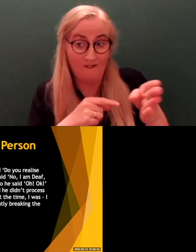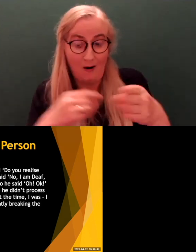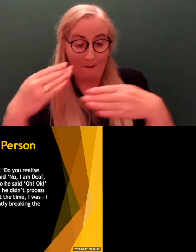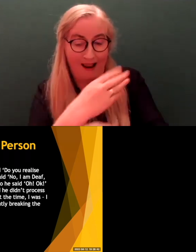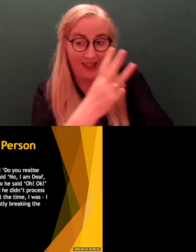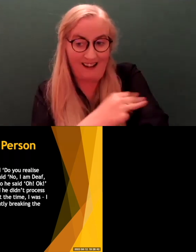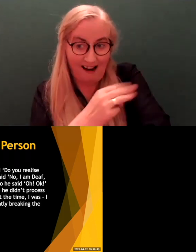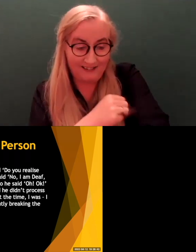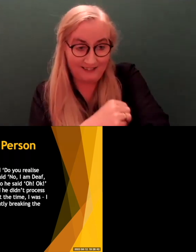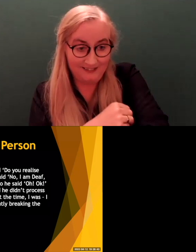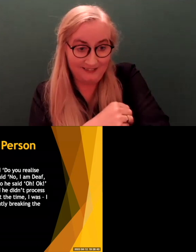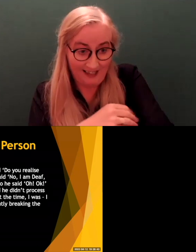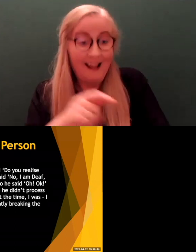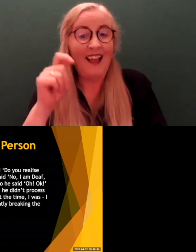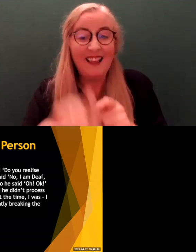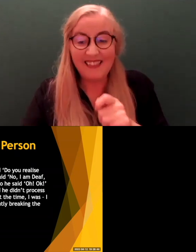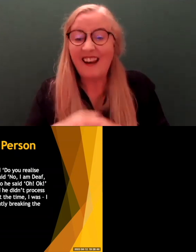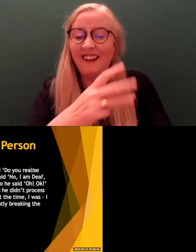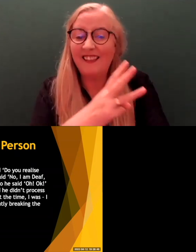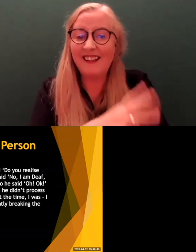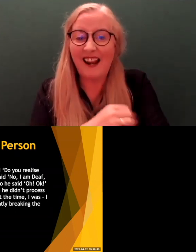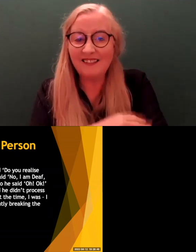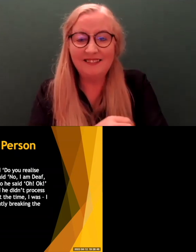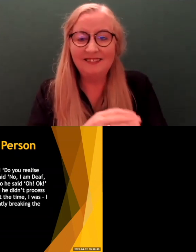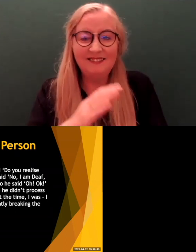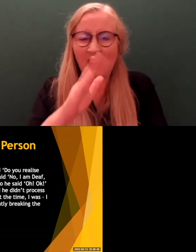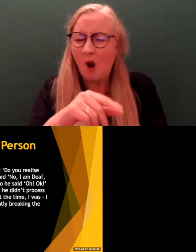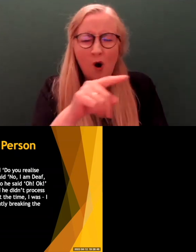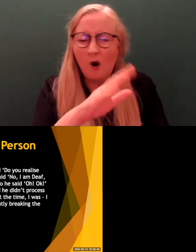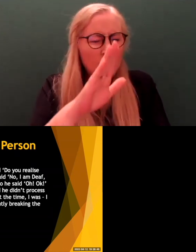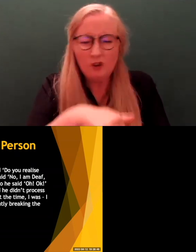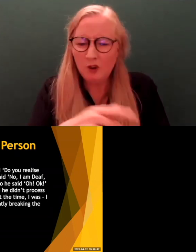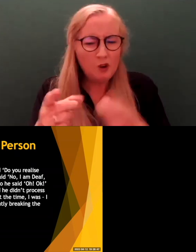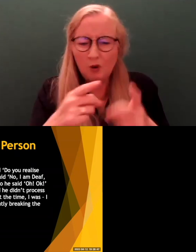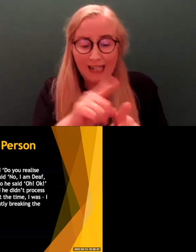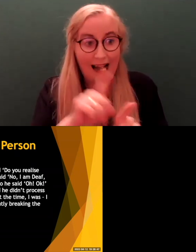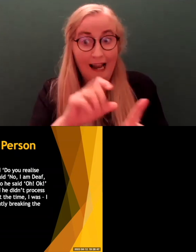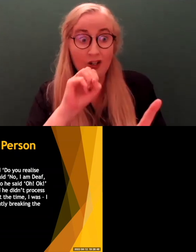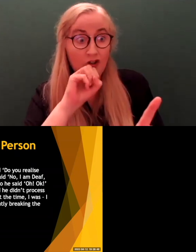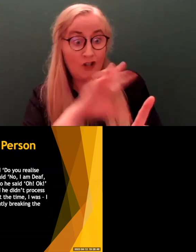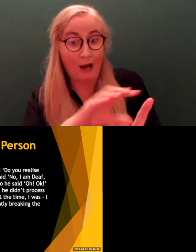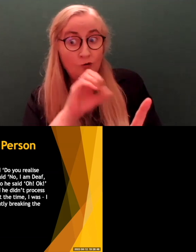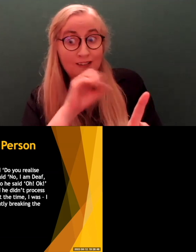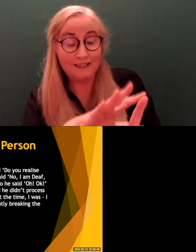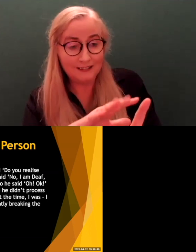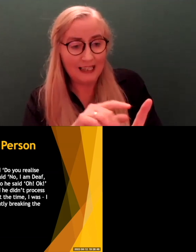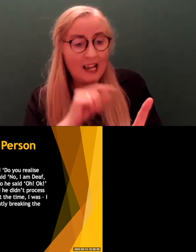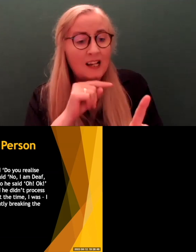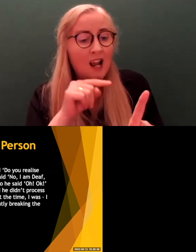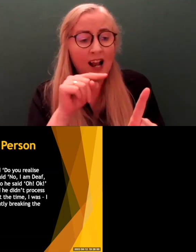berating them and saying, you can't be doing this on the road and kind of shouting at them and then saying, oh, what, your engine doesn't sound good as